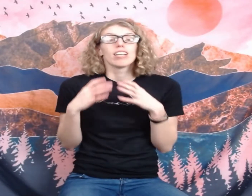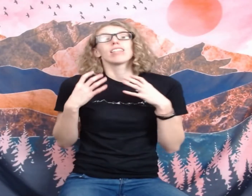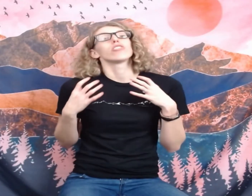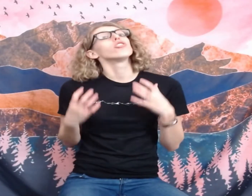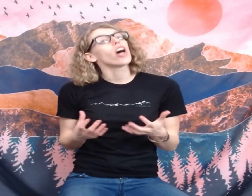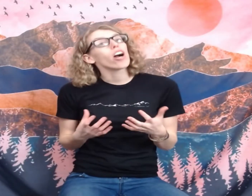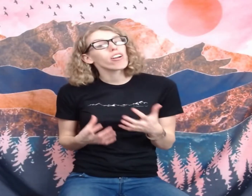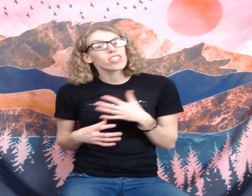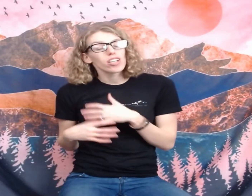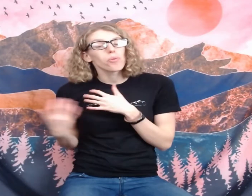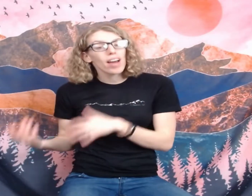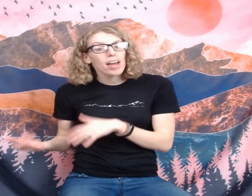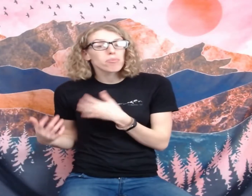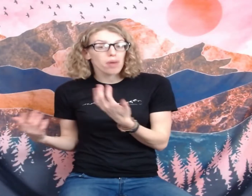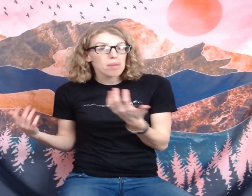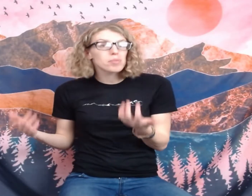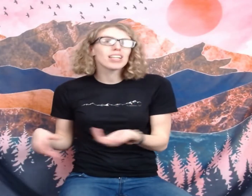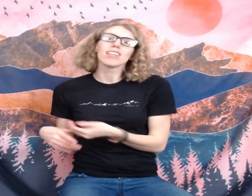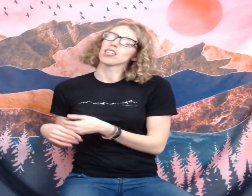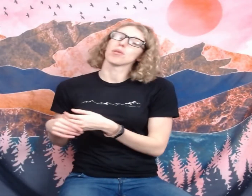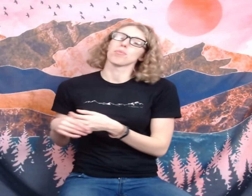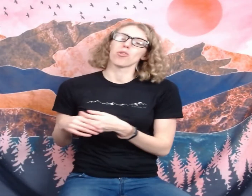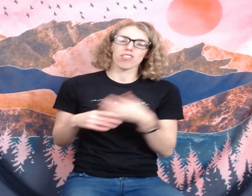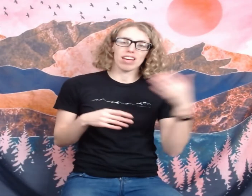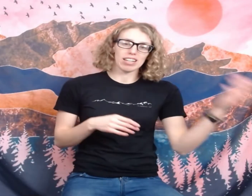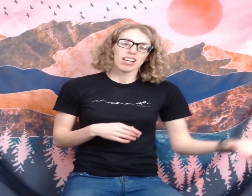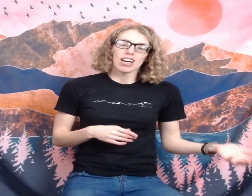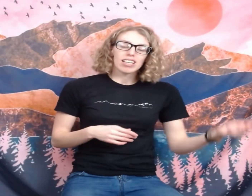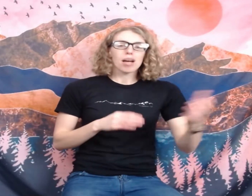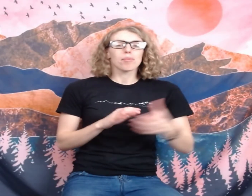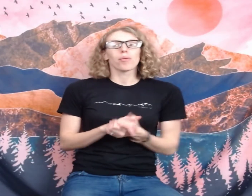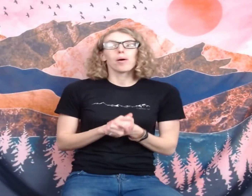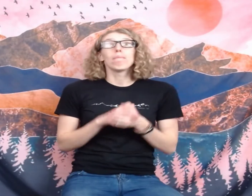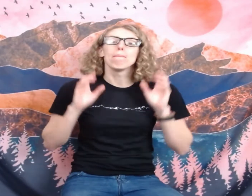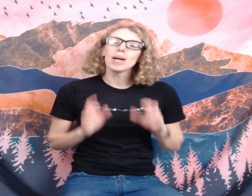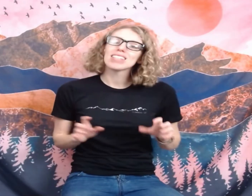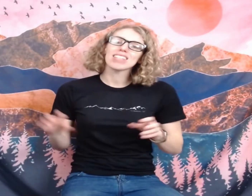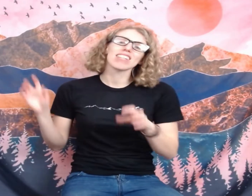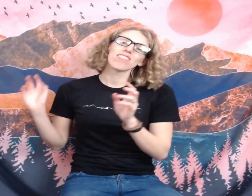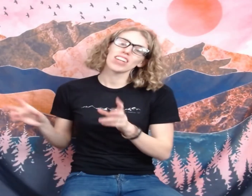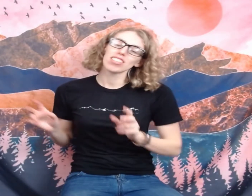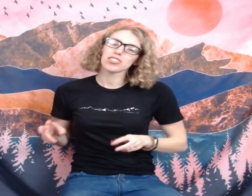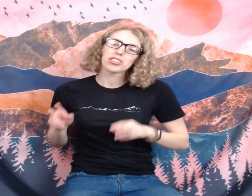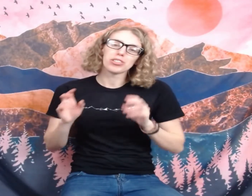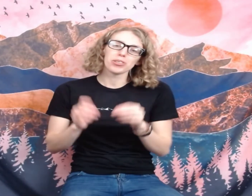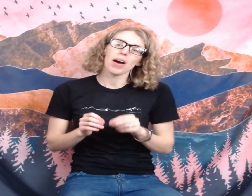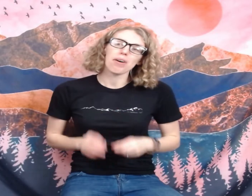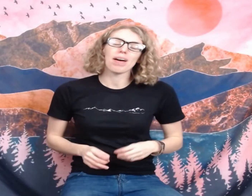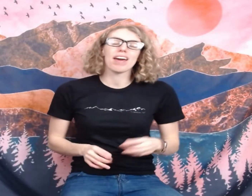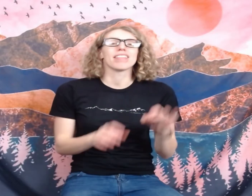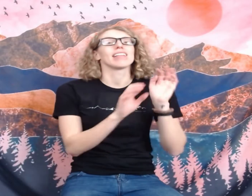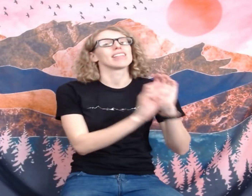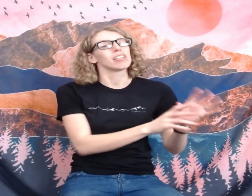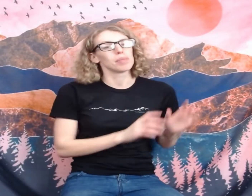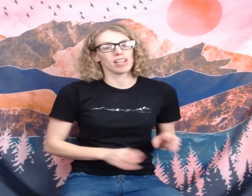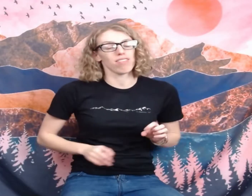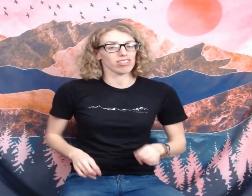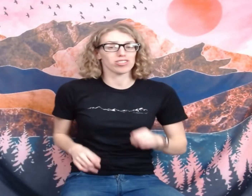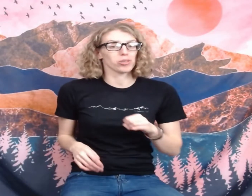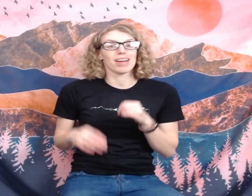These two are gonna weigh probably a little bit more than a summer one but the advantages do outweigh that little bit of extra weight.